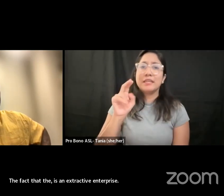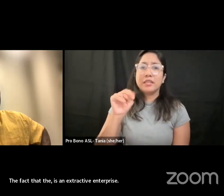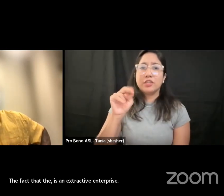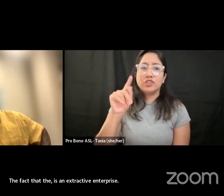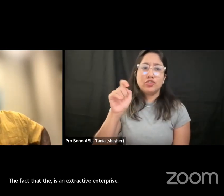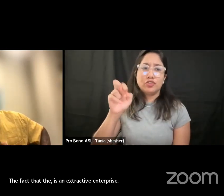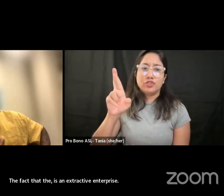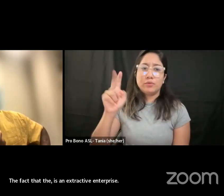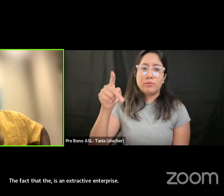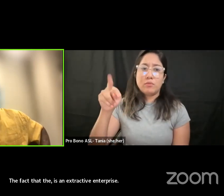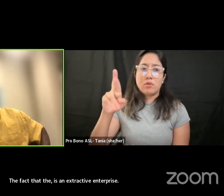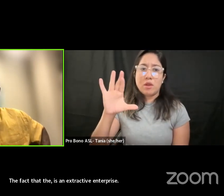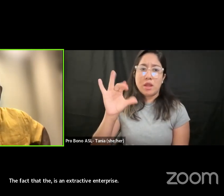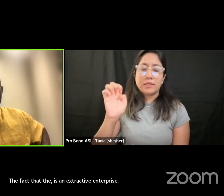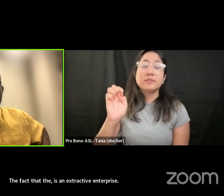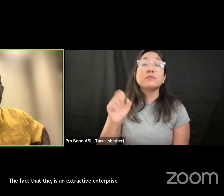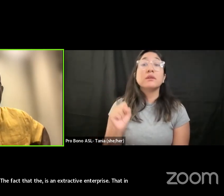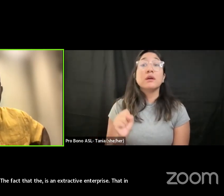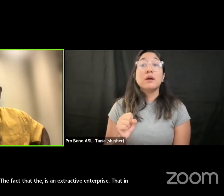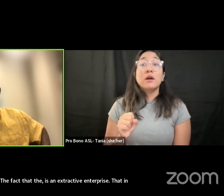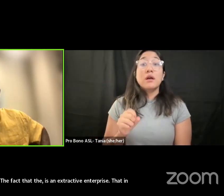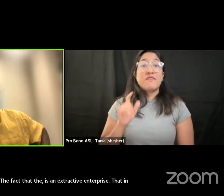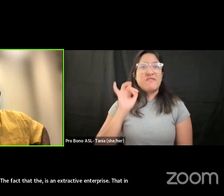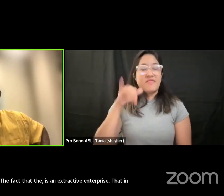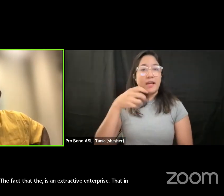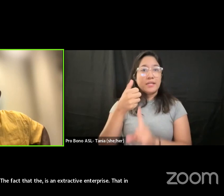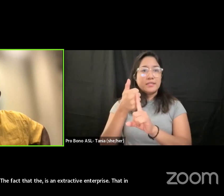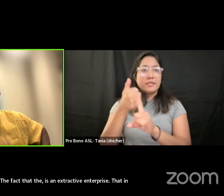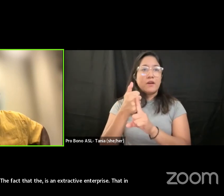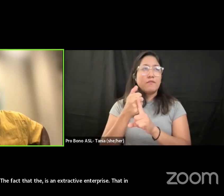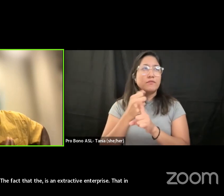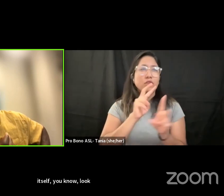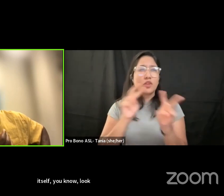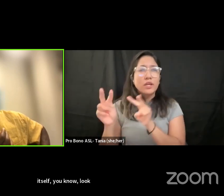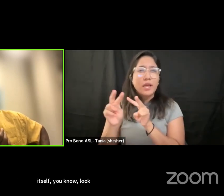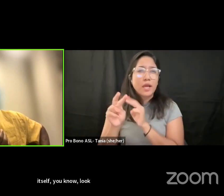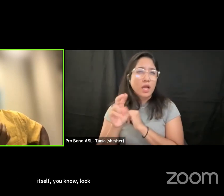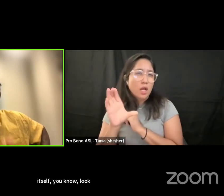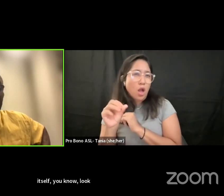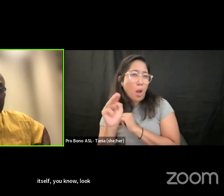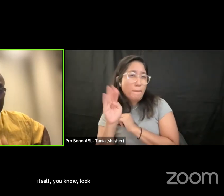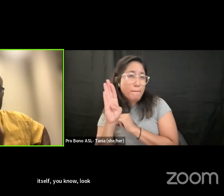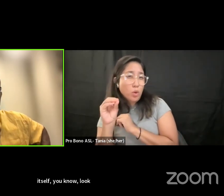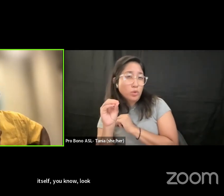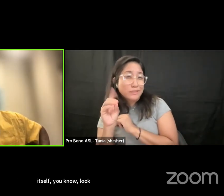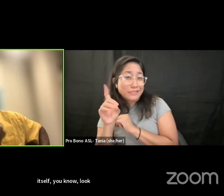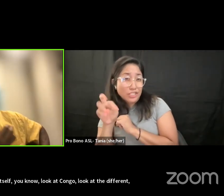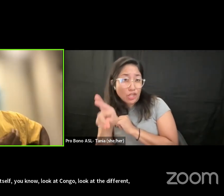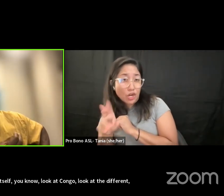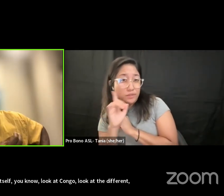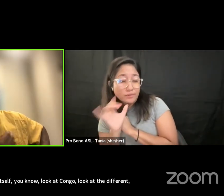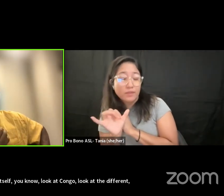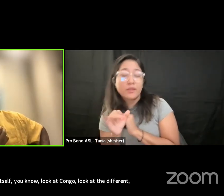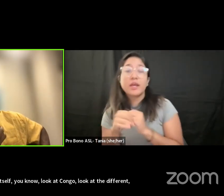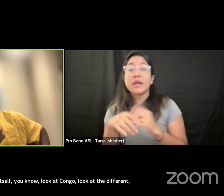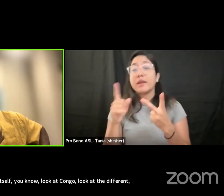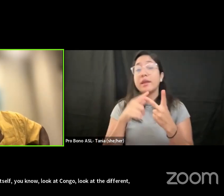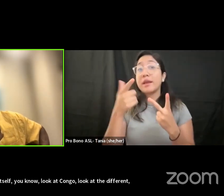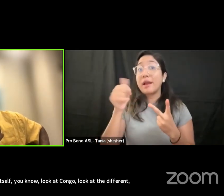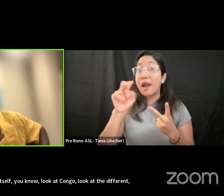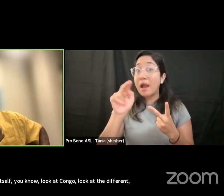that's in itself you know look at congo dr look at the different um look at ghana look at the the